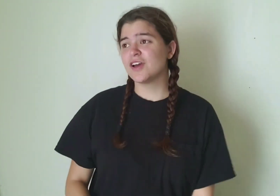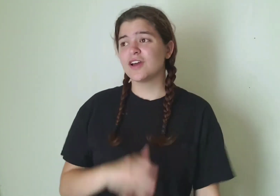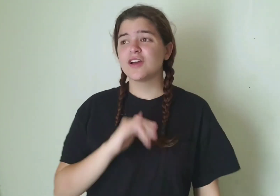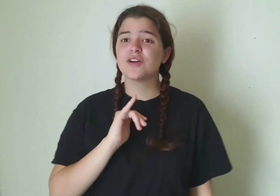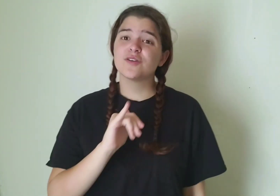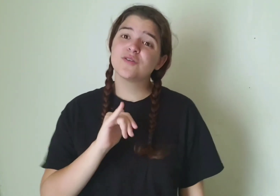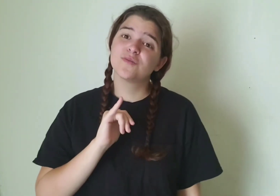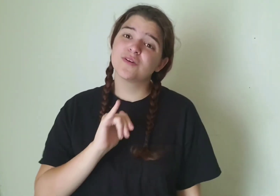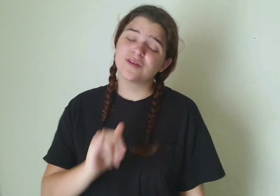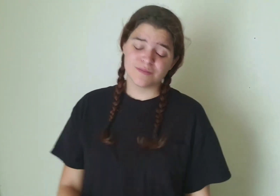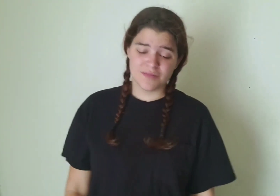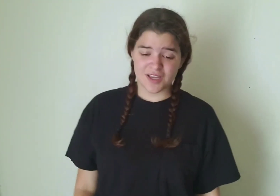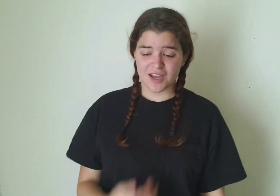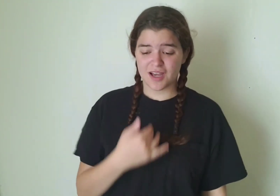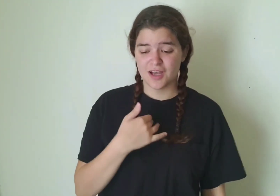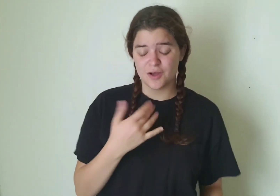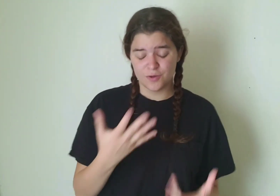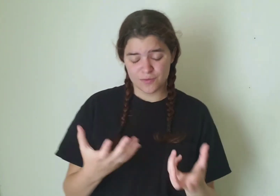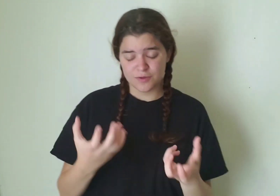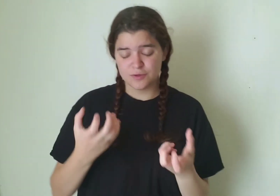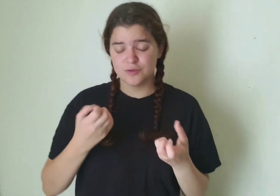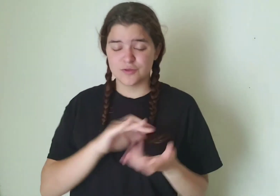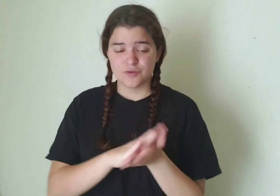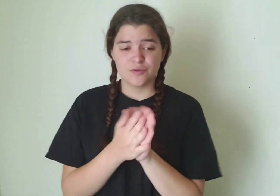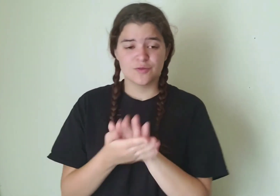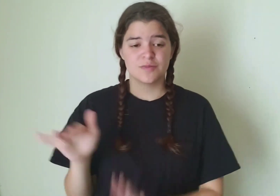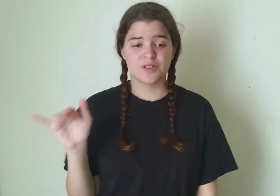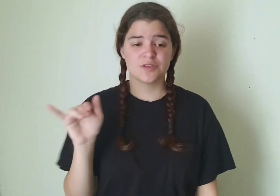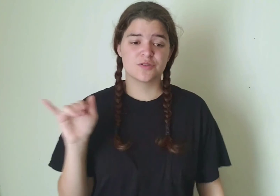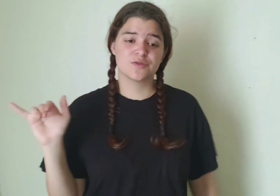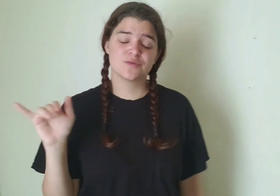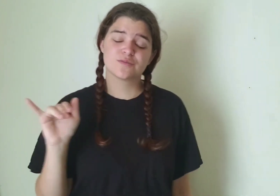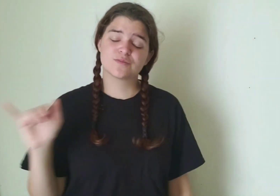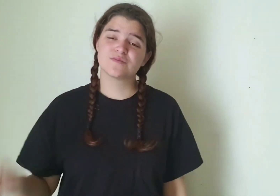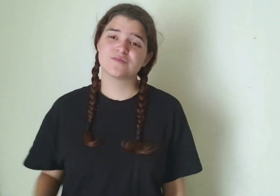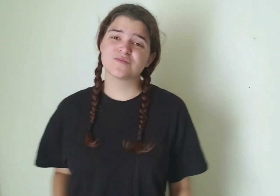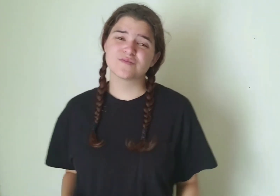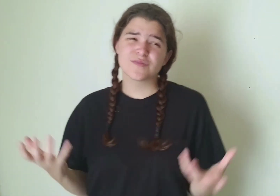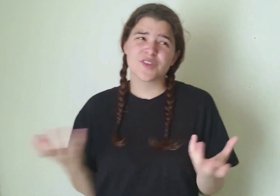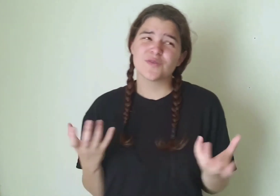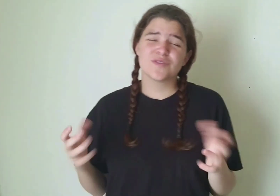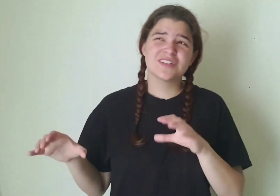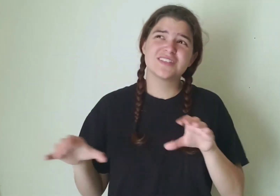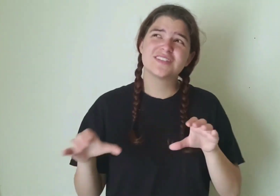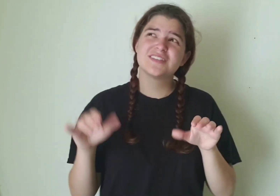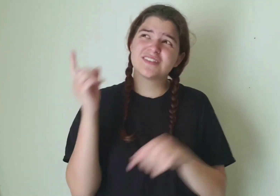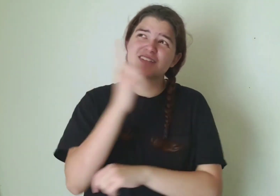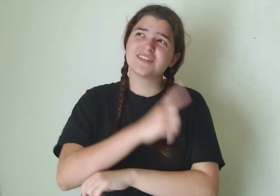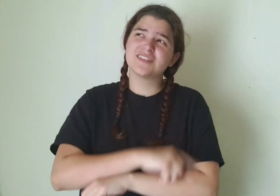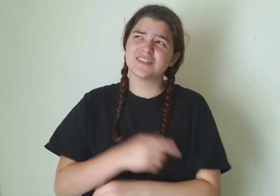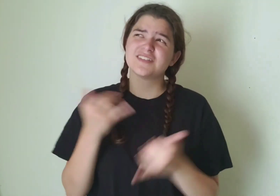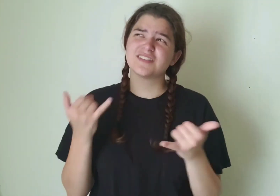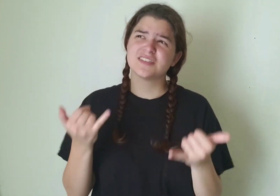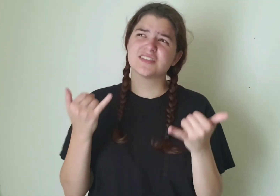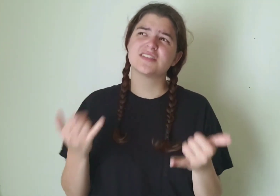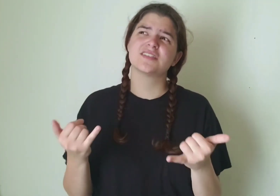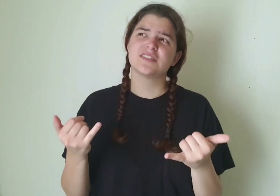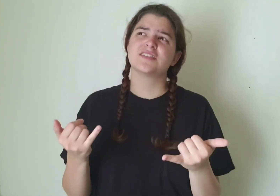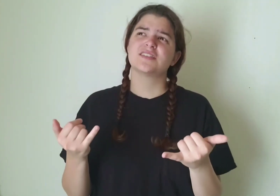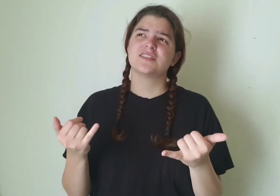You and me, I want you to do What day is this,